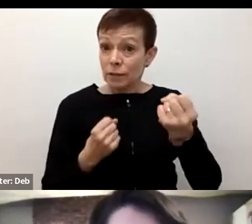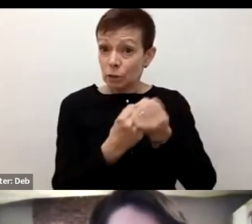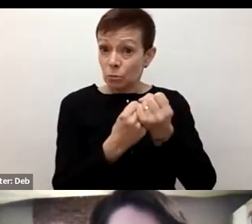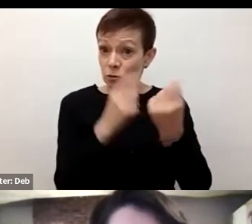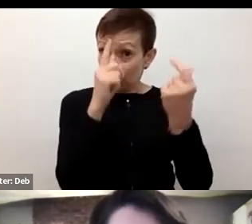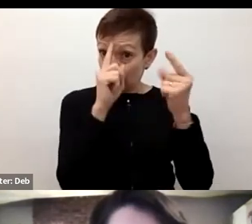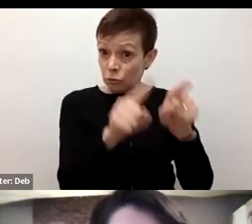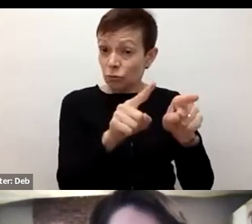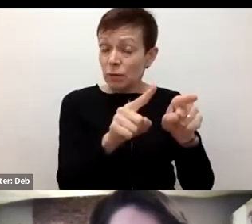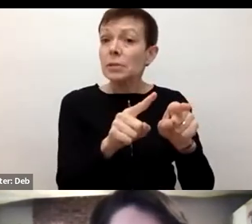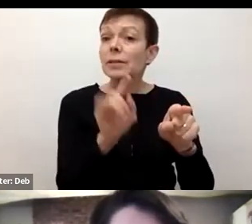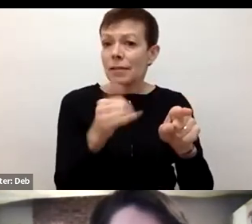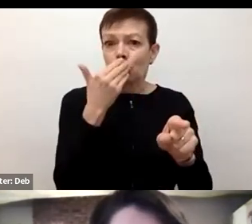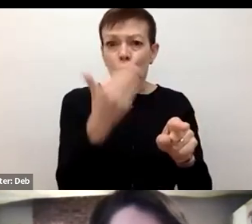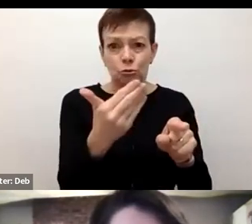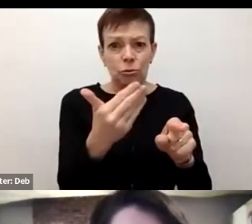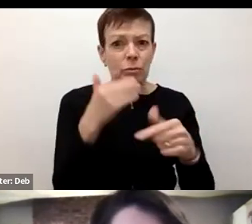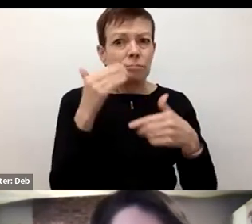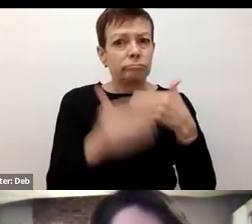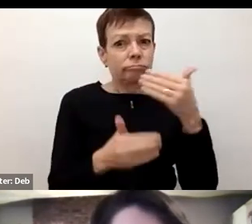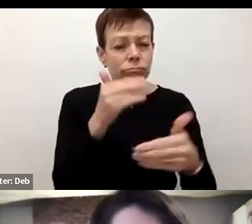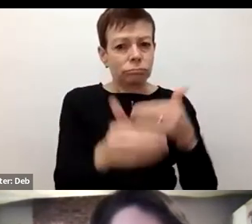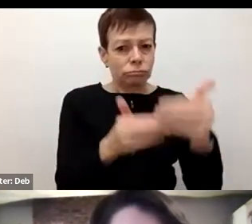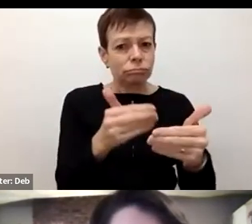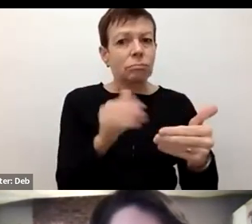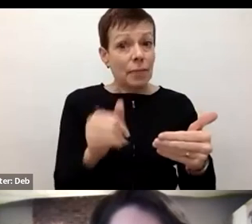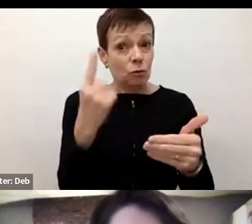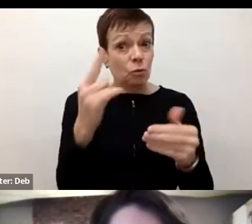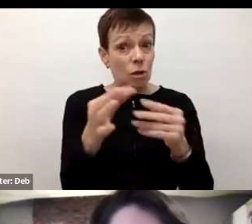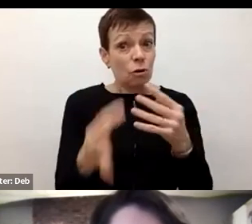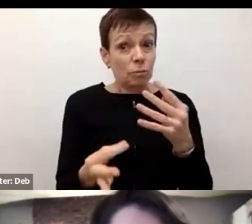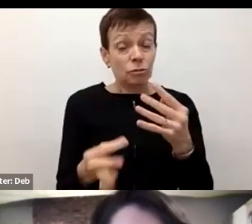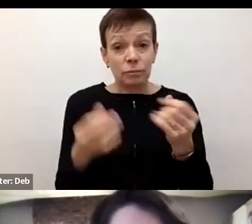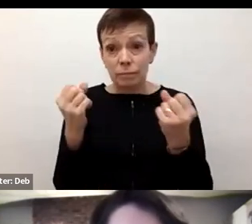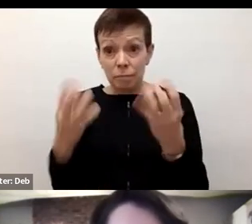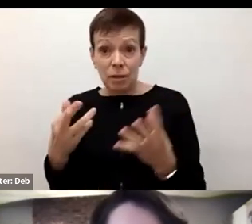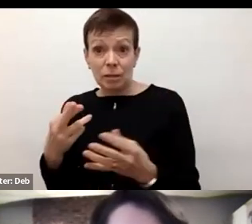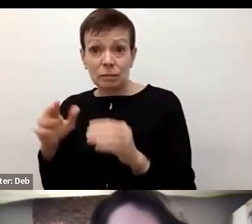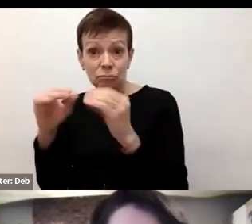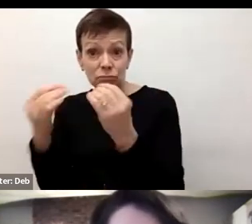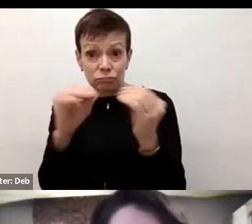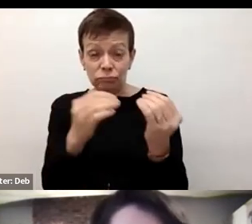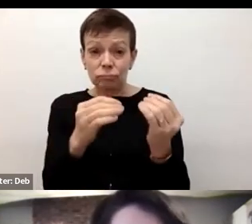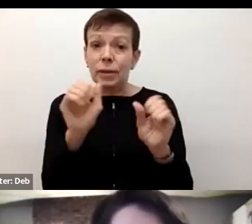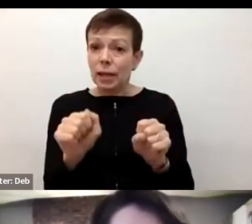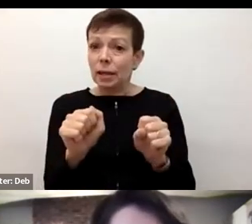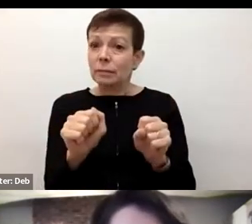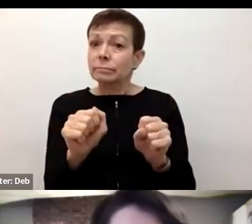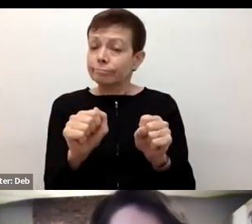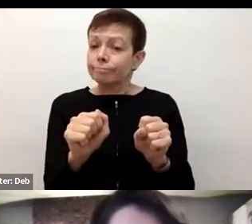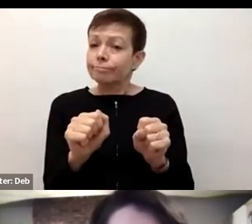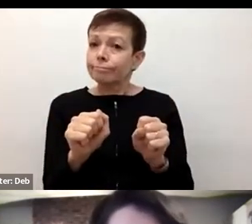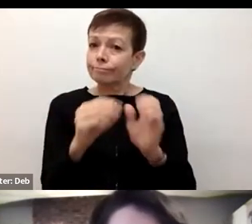one. And so that that that can be then used. And so that, and I don't mean used in a negative way.